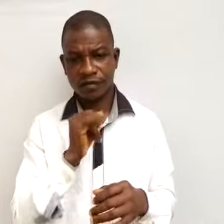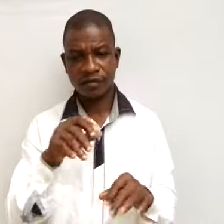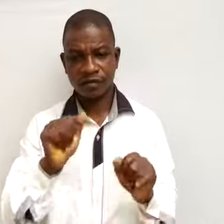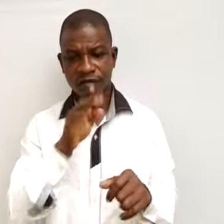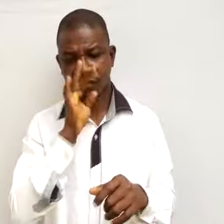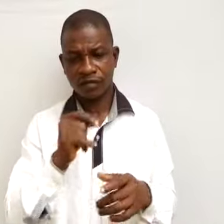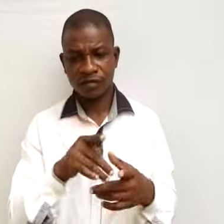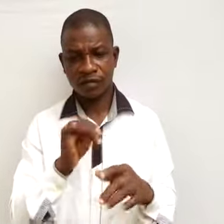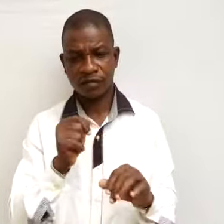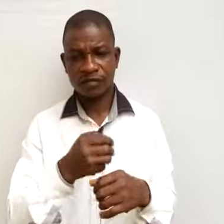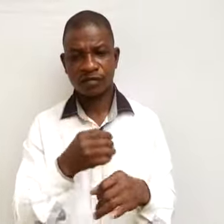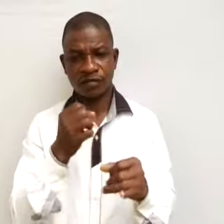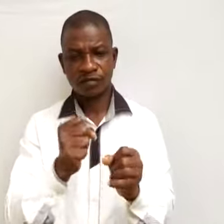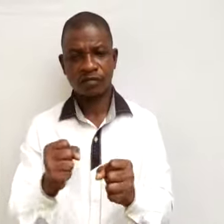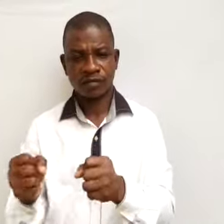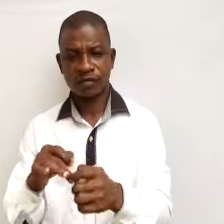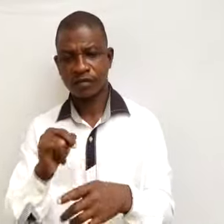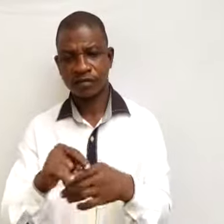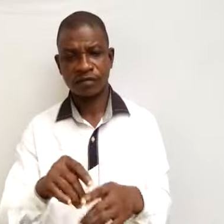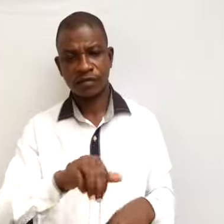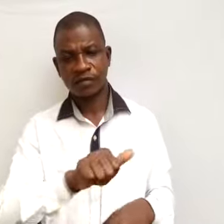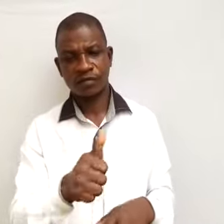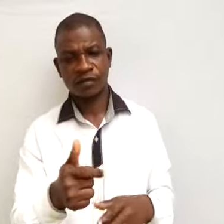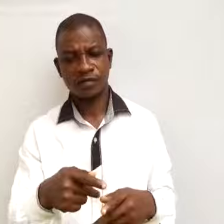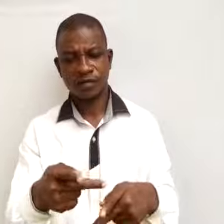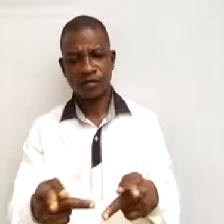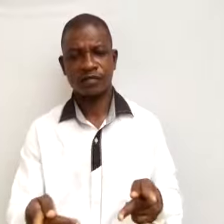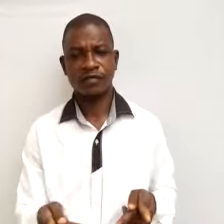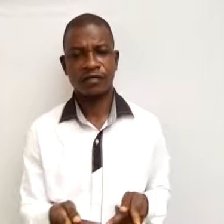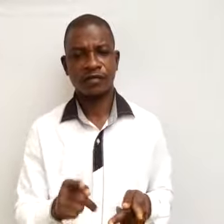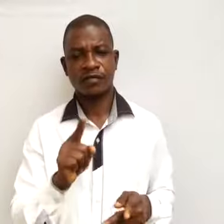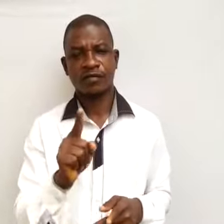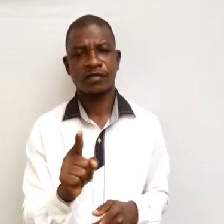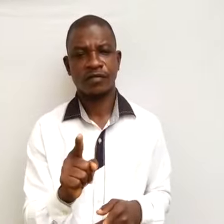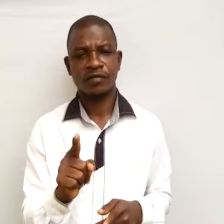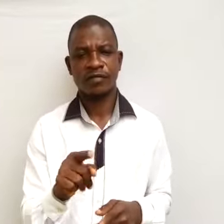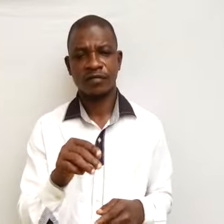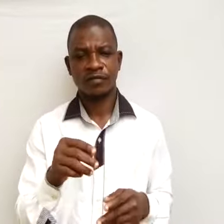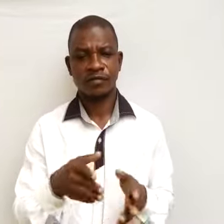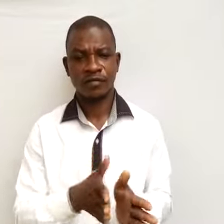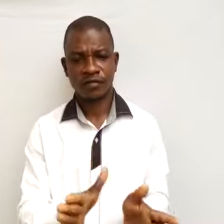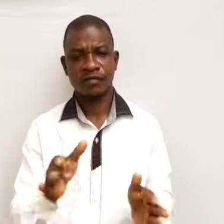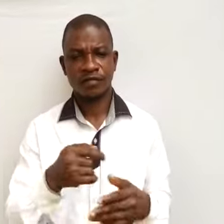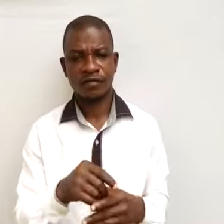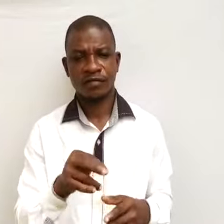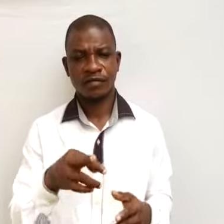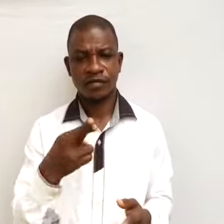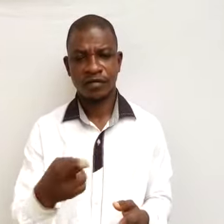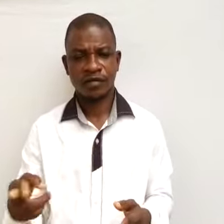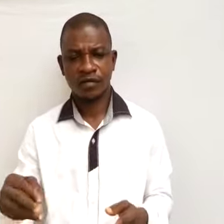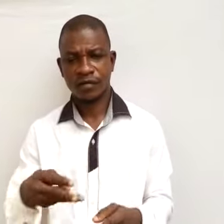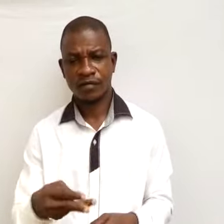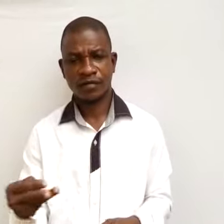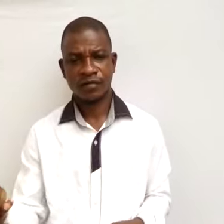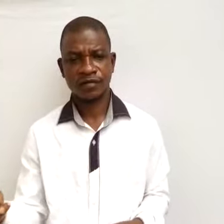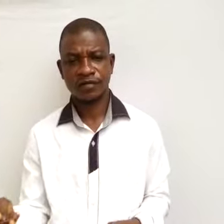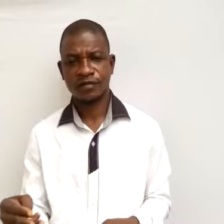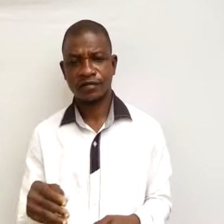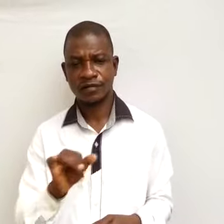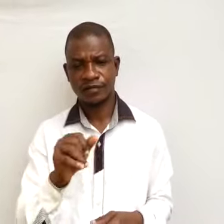established in a particular place. One, availability of raw materials. A firm should